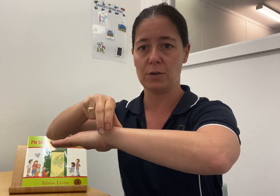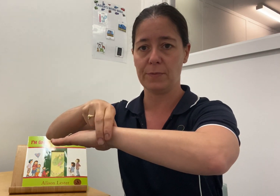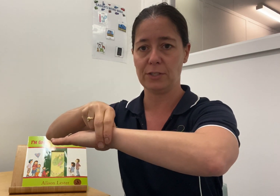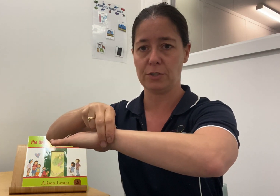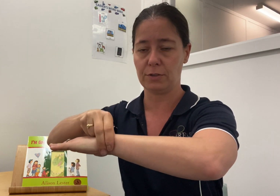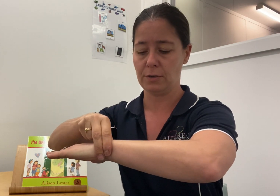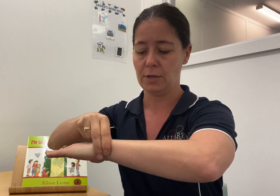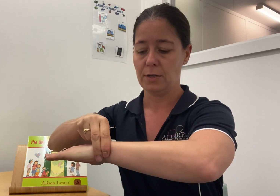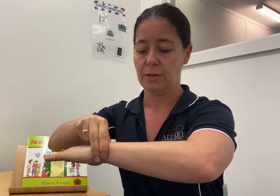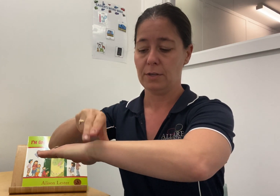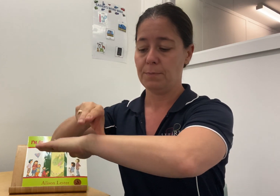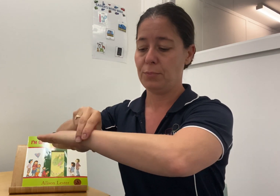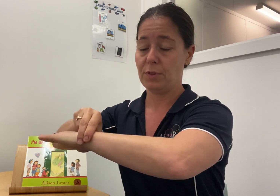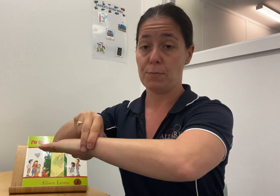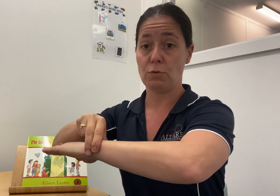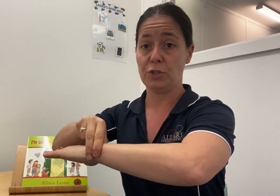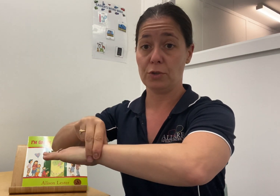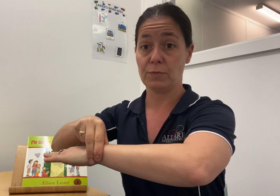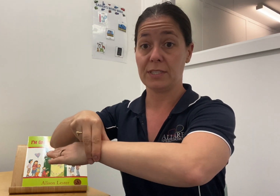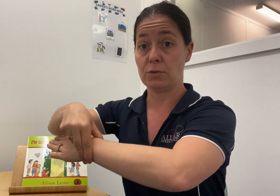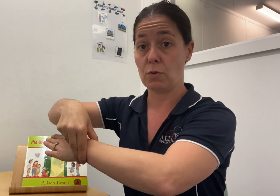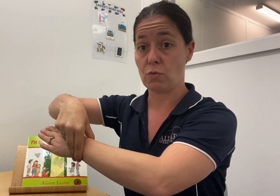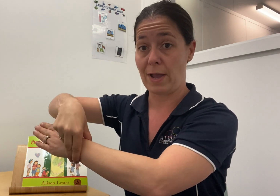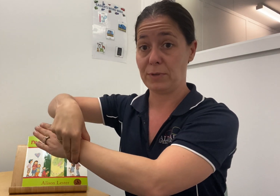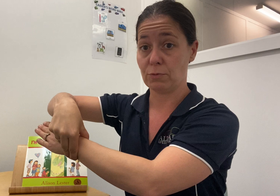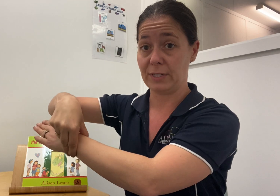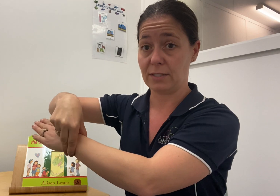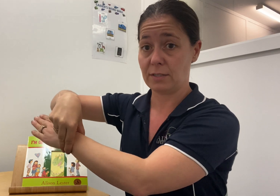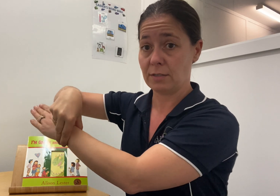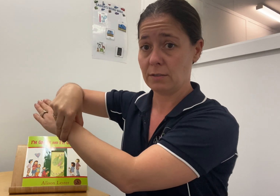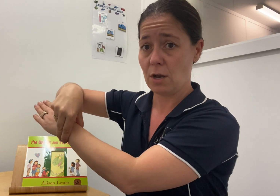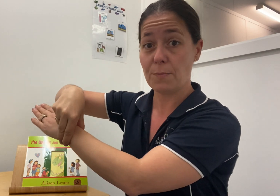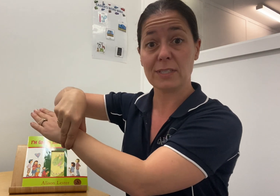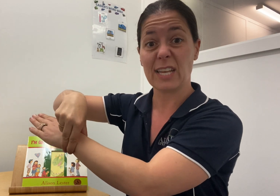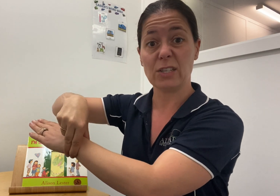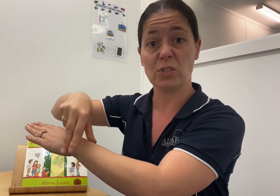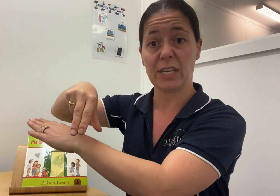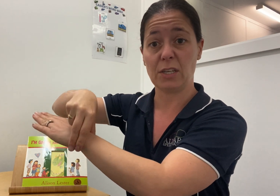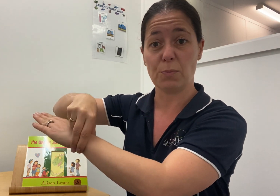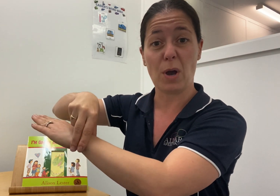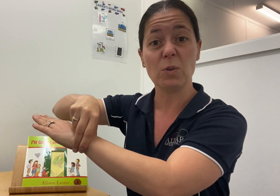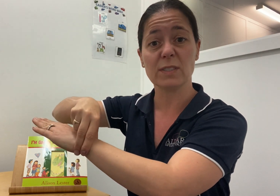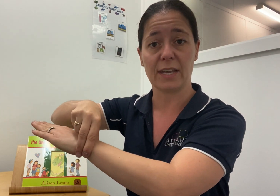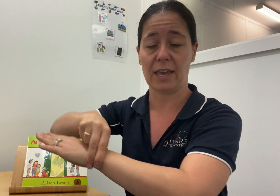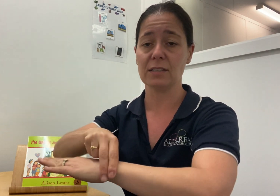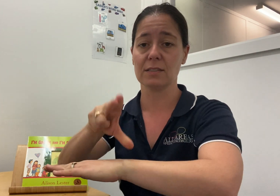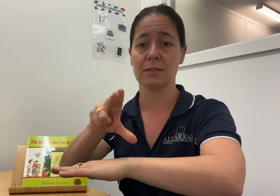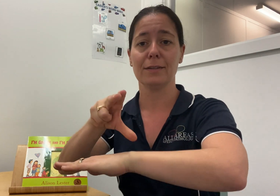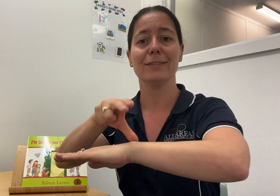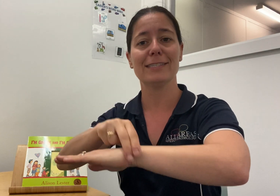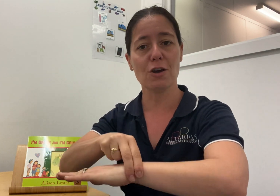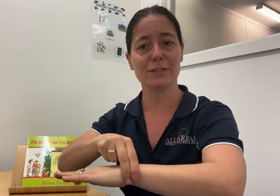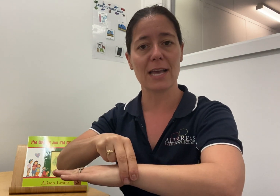going to put them onto your wrist or grab your wrist. Almost like you're checking your pulse, I guess. Doctor.